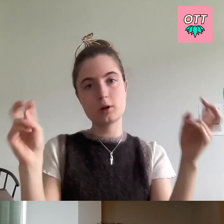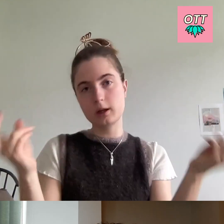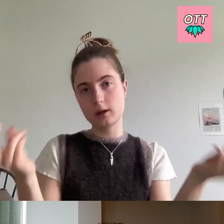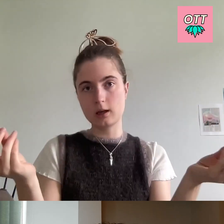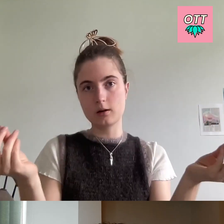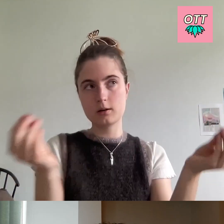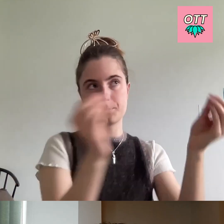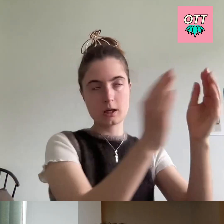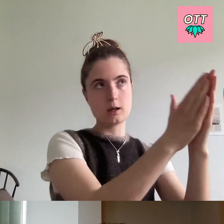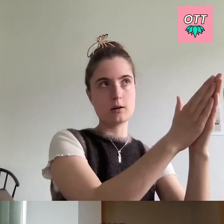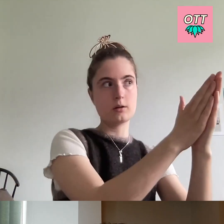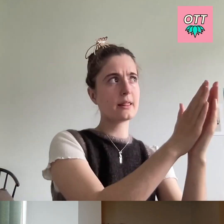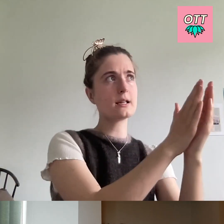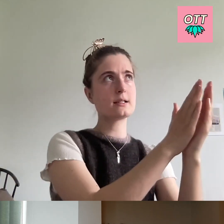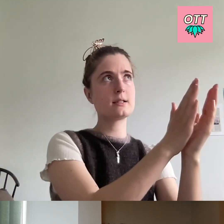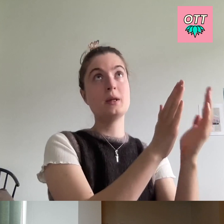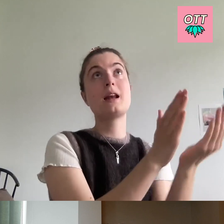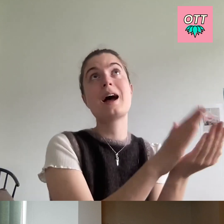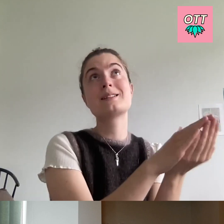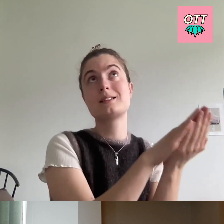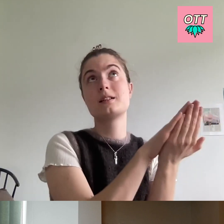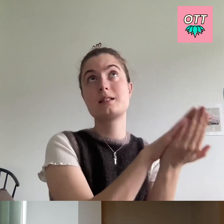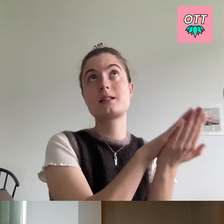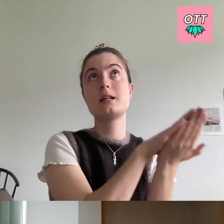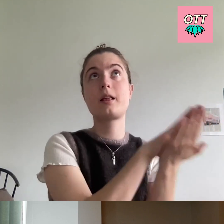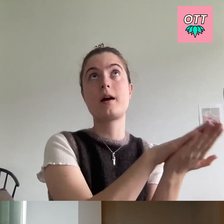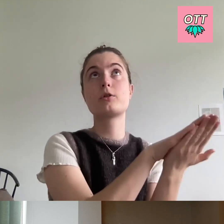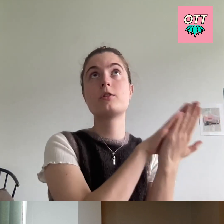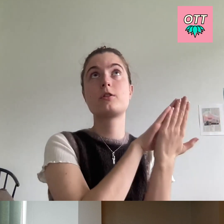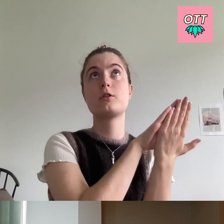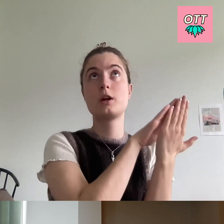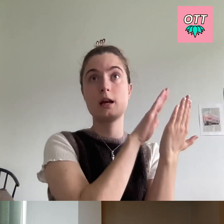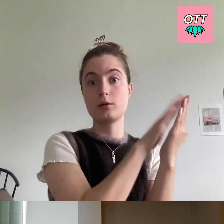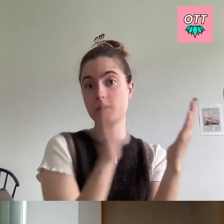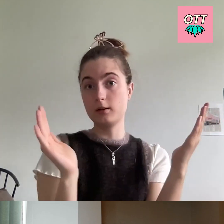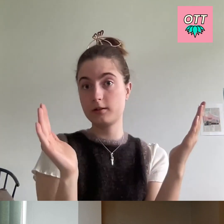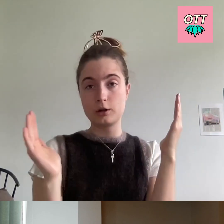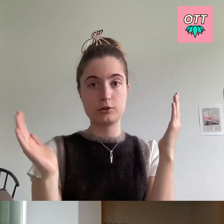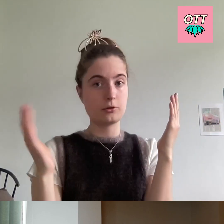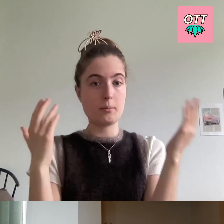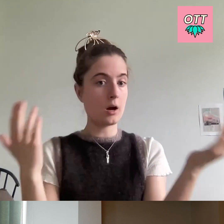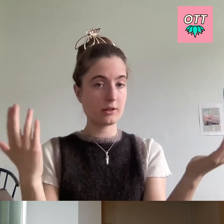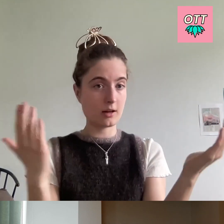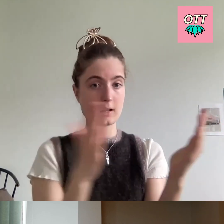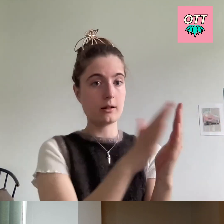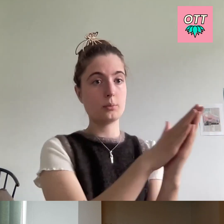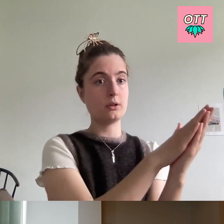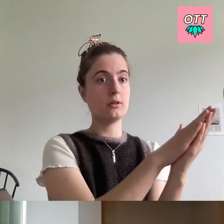hearing ear can hear, I think it's, I mean, it has 16,000 hair cells. So if I'm not mistaken, that would be